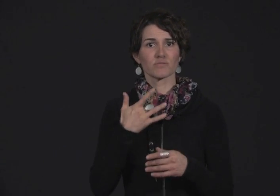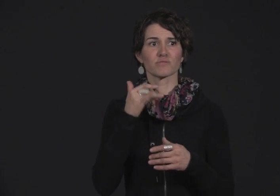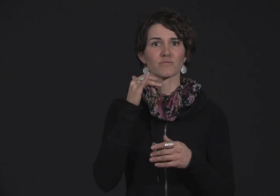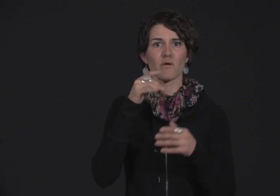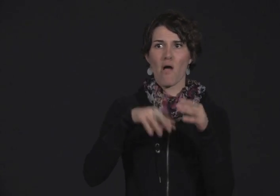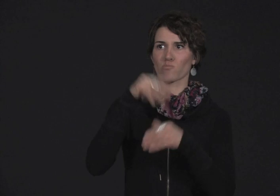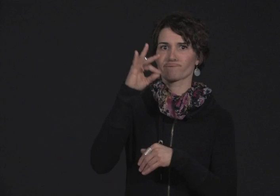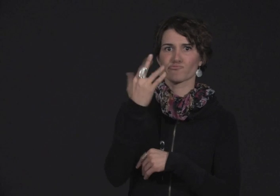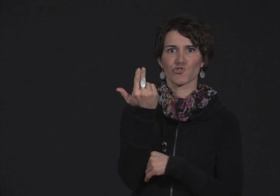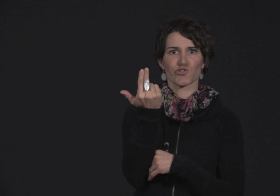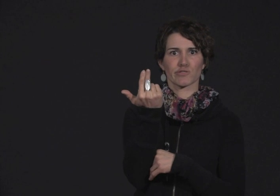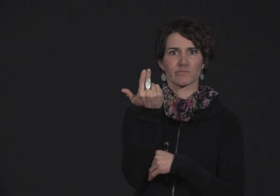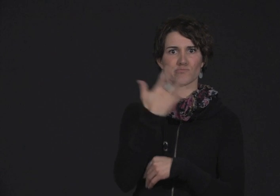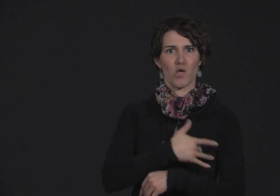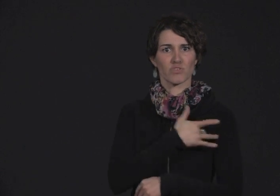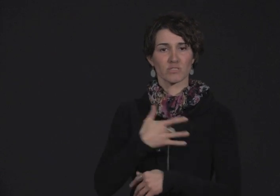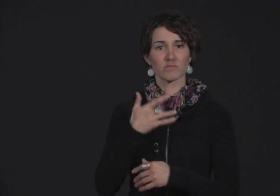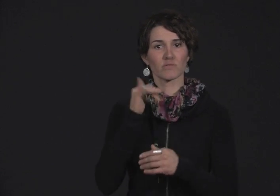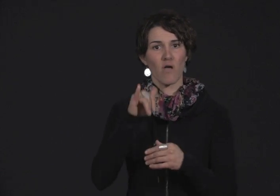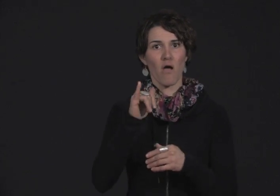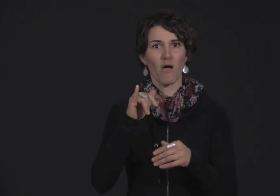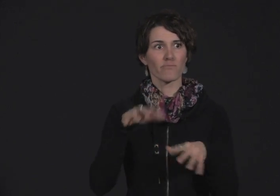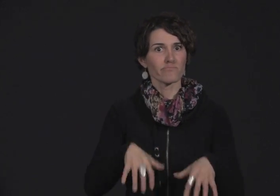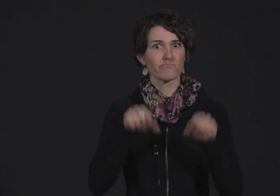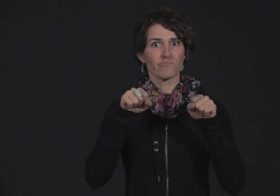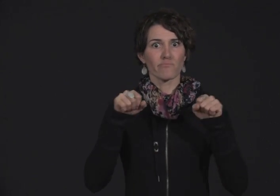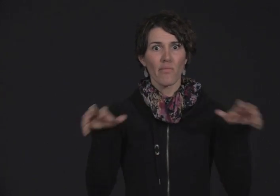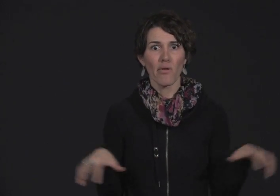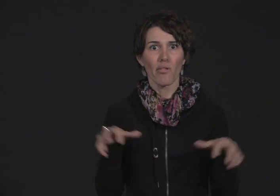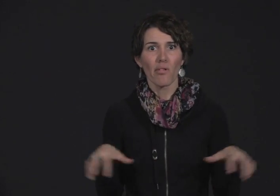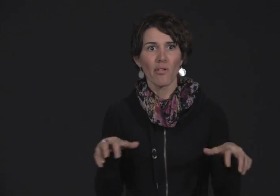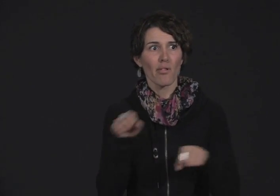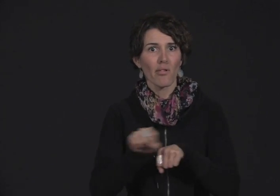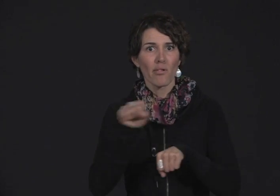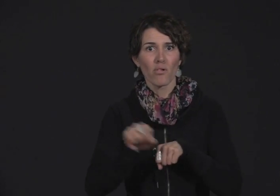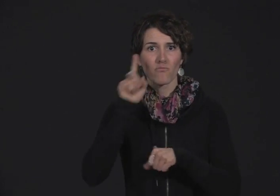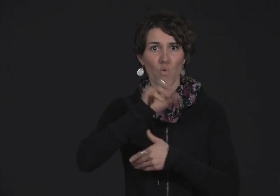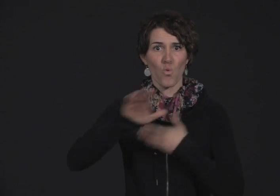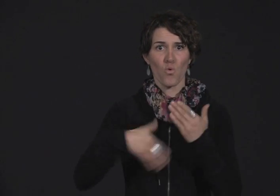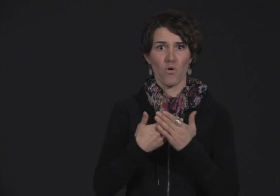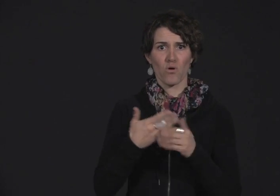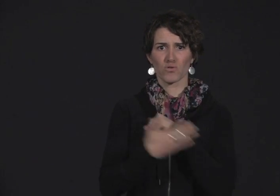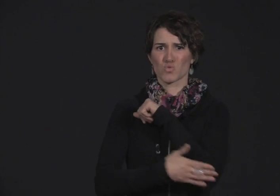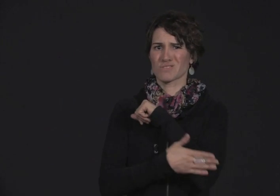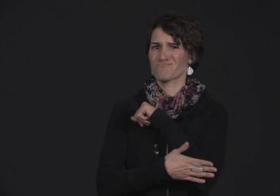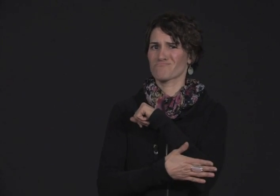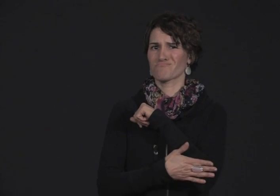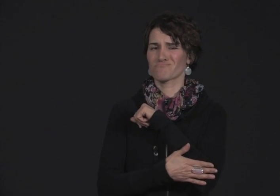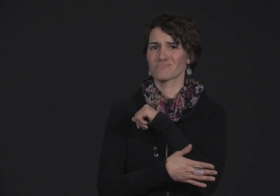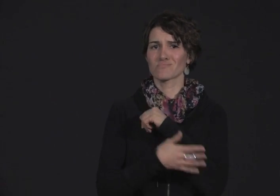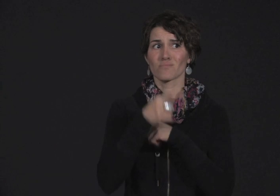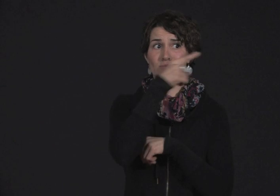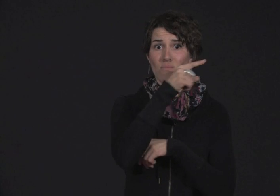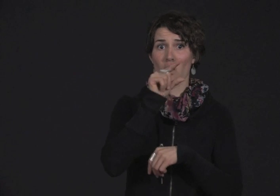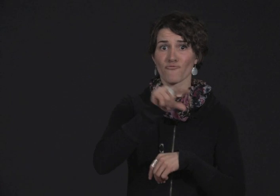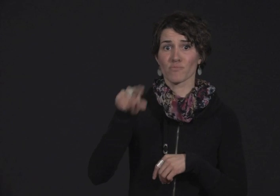that's really three provinces representing 13 provinces across the country. And three provinces can't do all the work. It's just not feasible.